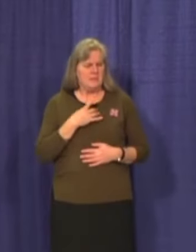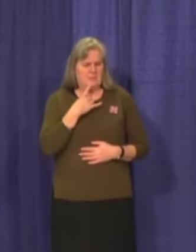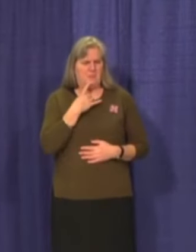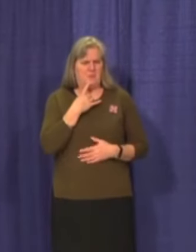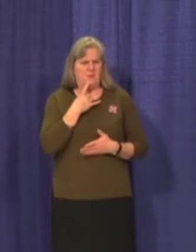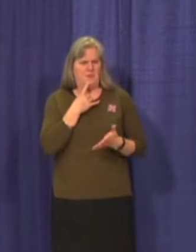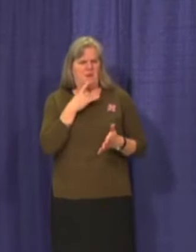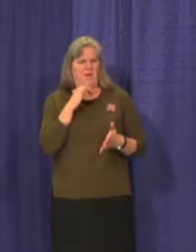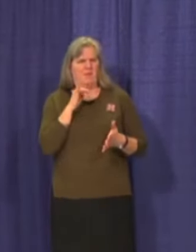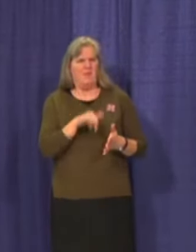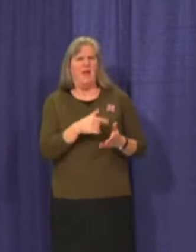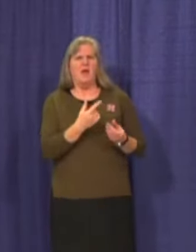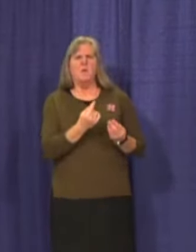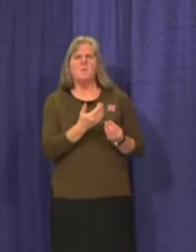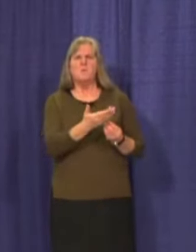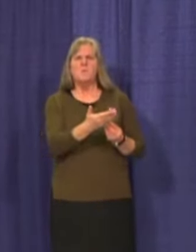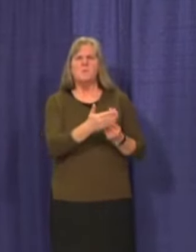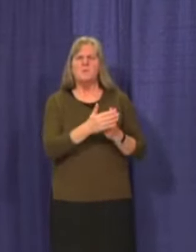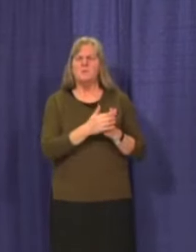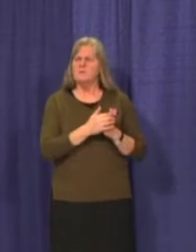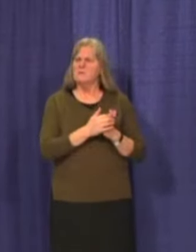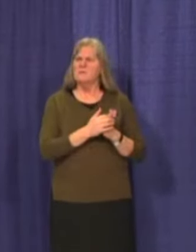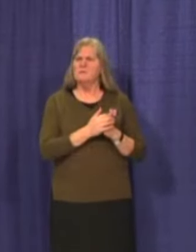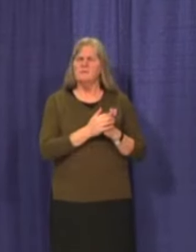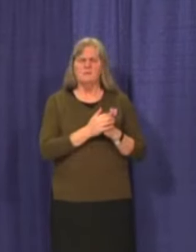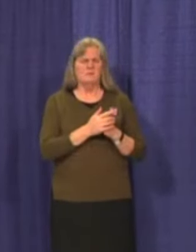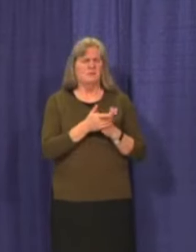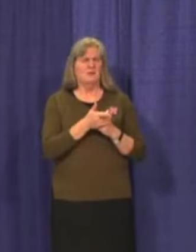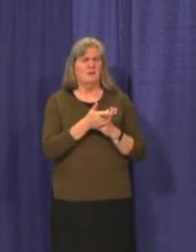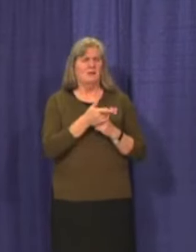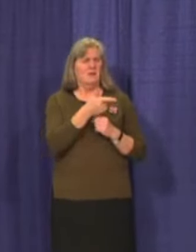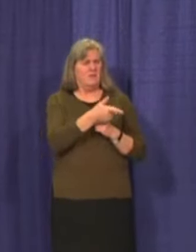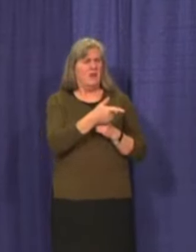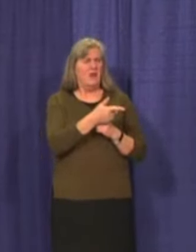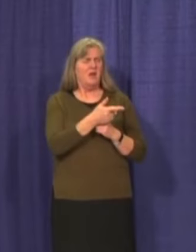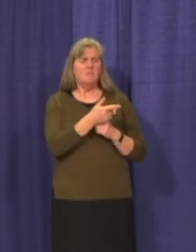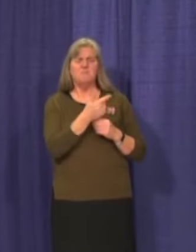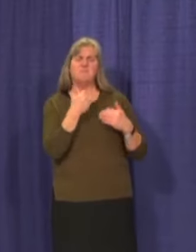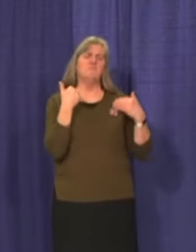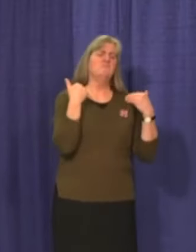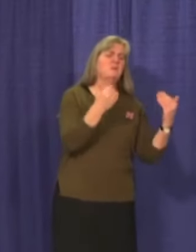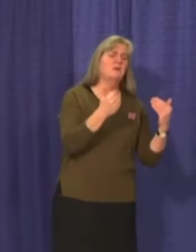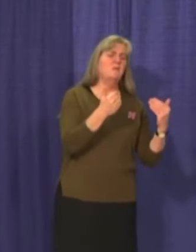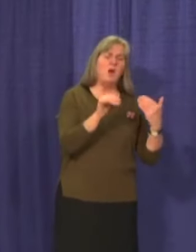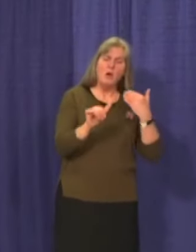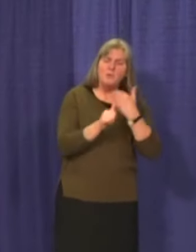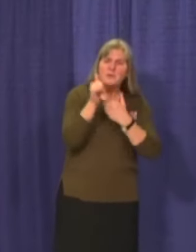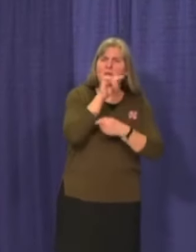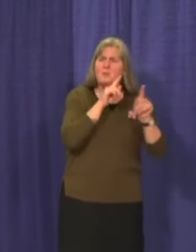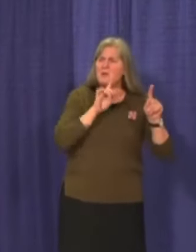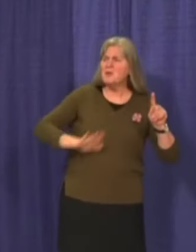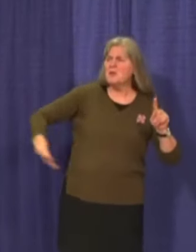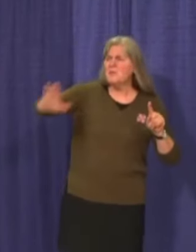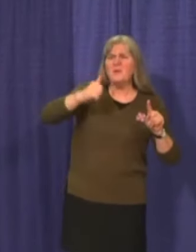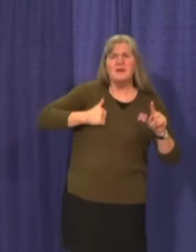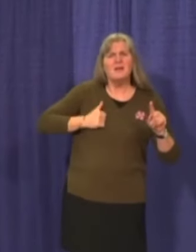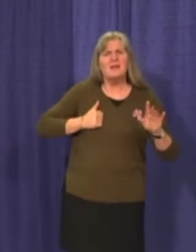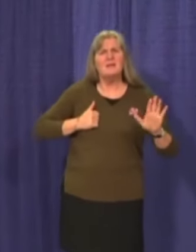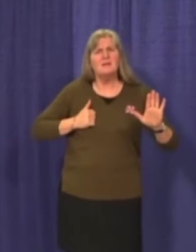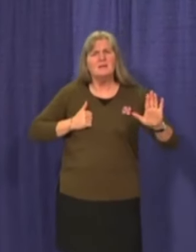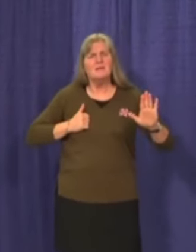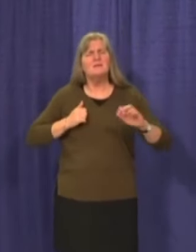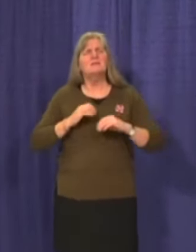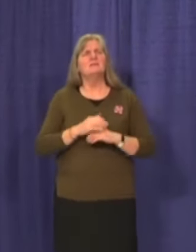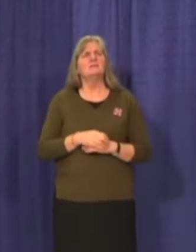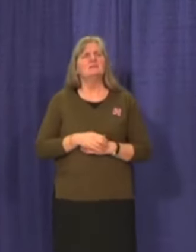people would choose to put fellow Canadians at risk in this manner. Reports